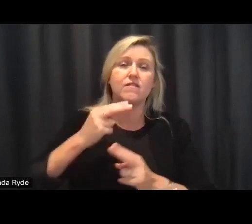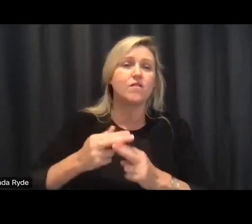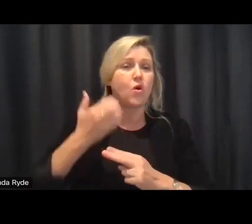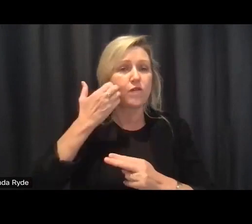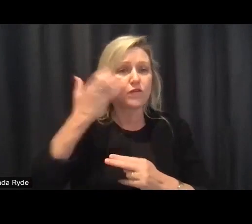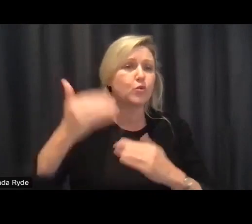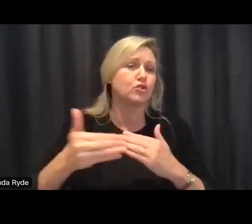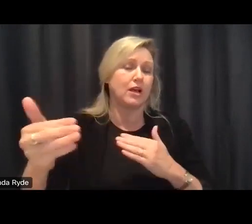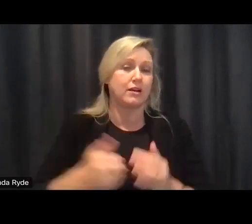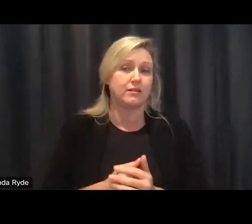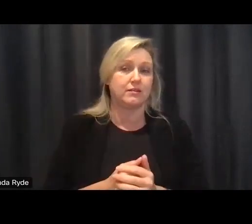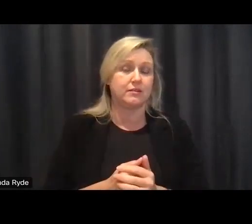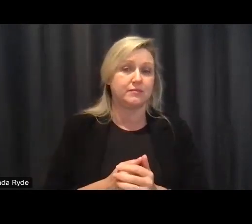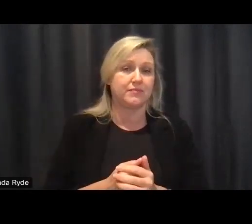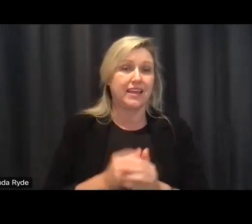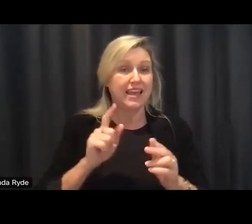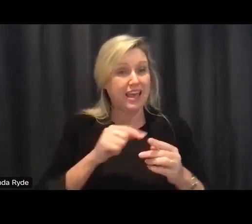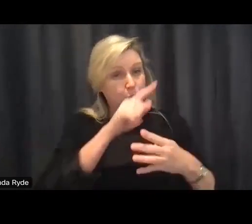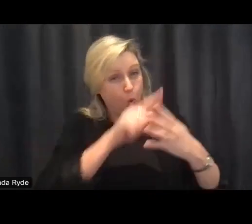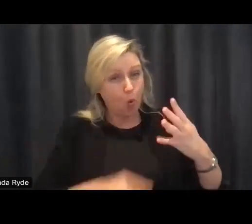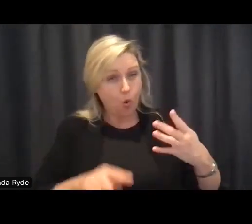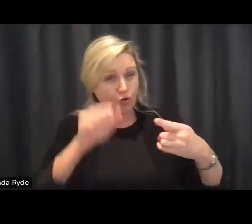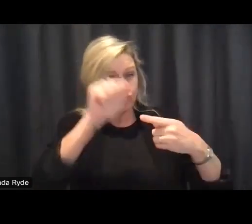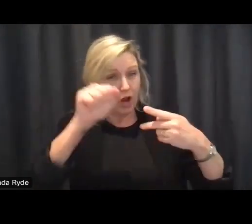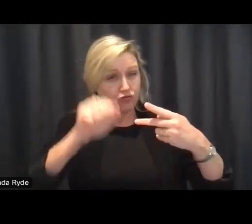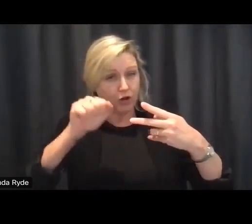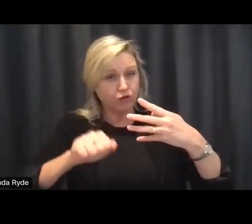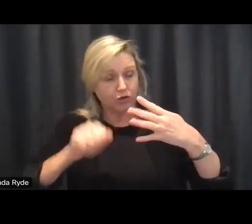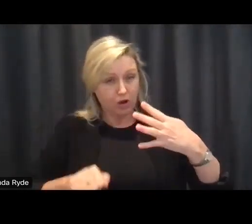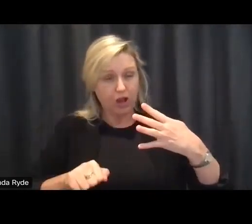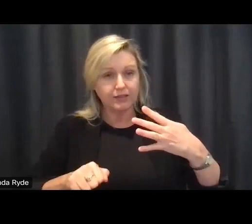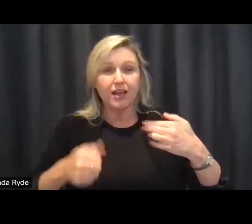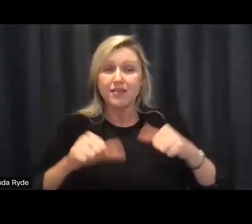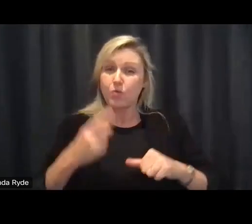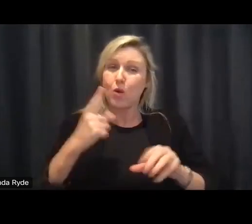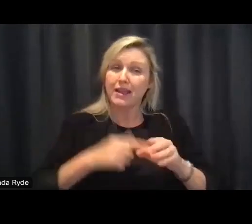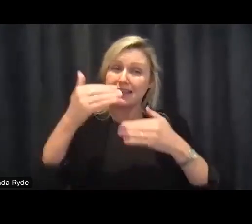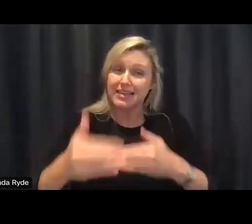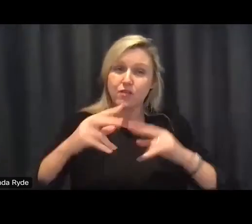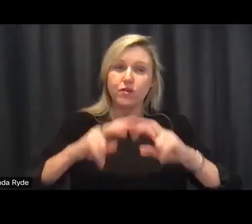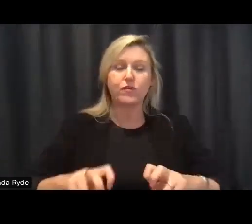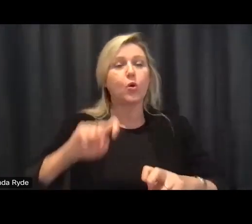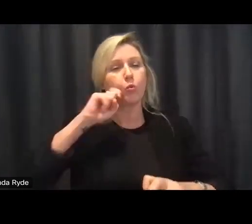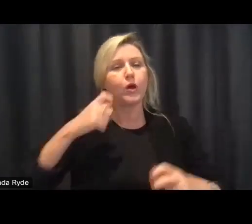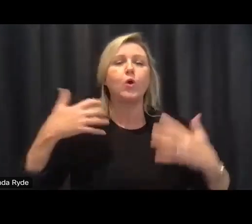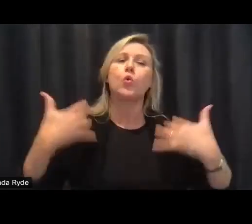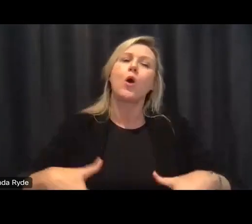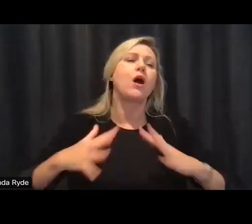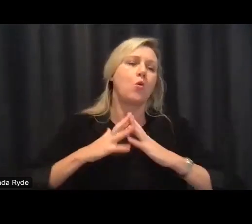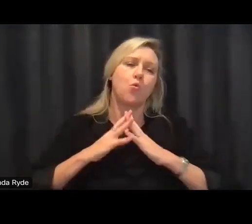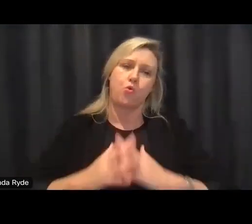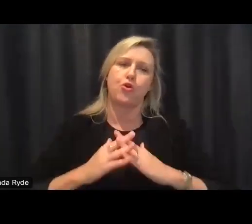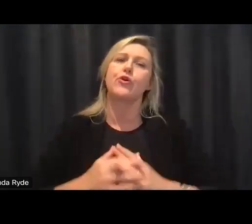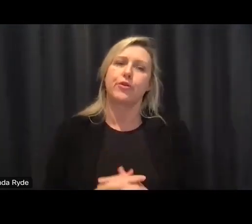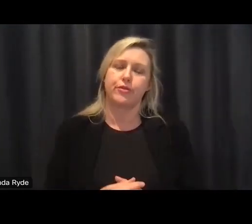get all that right this period of review will be hugely rewarding i think that to